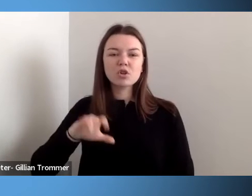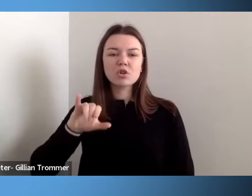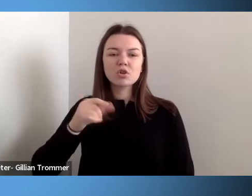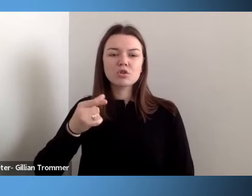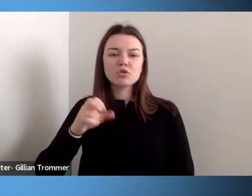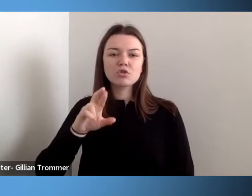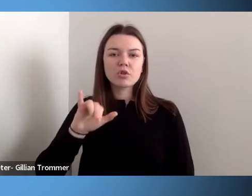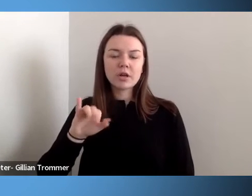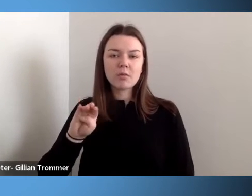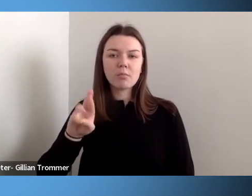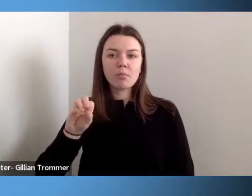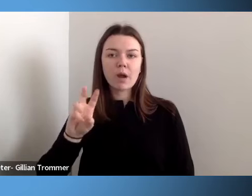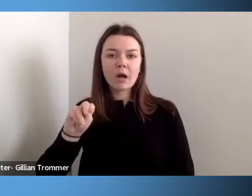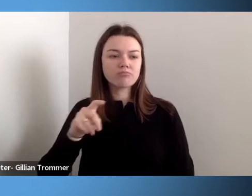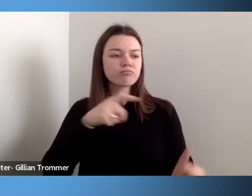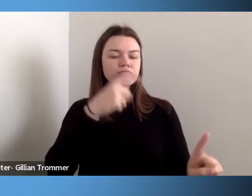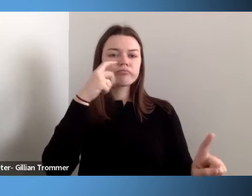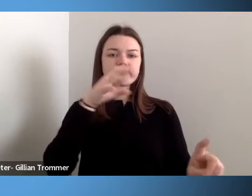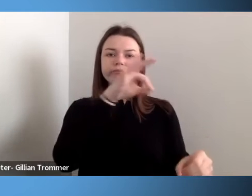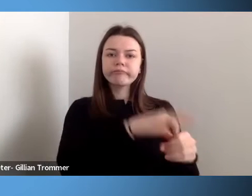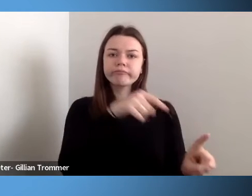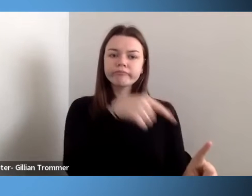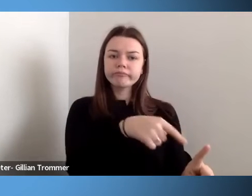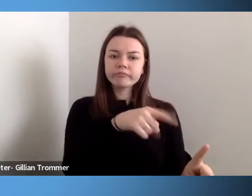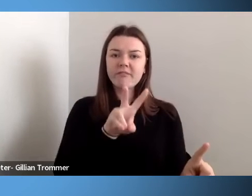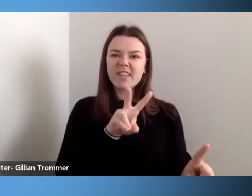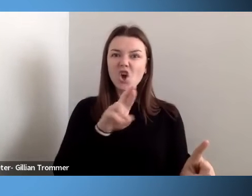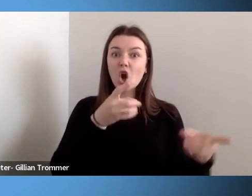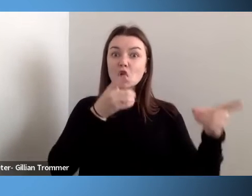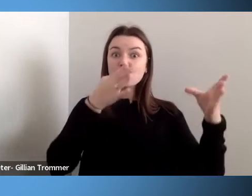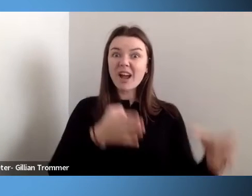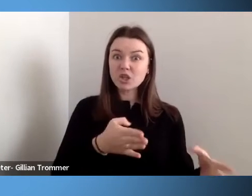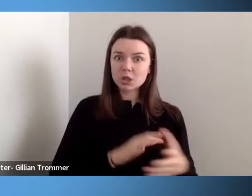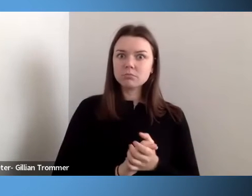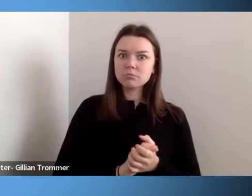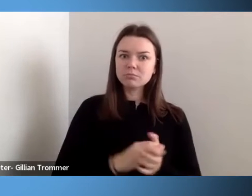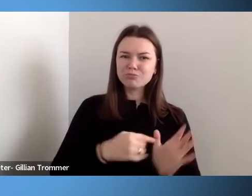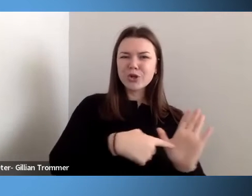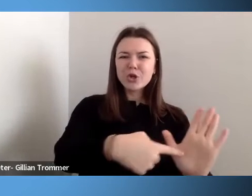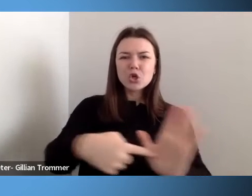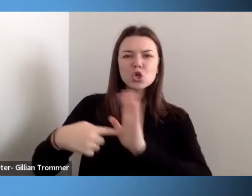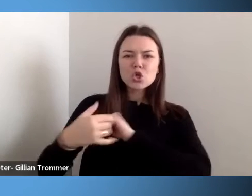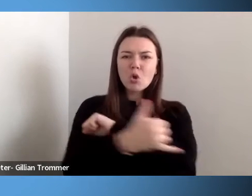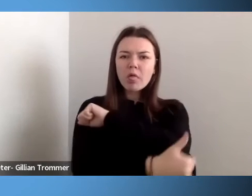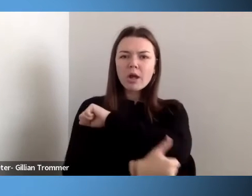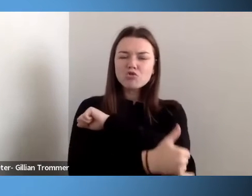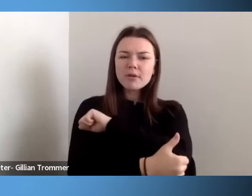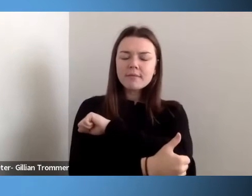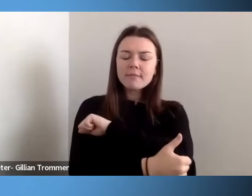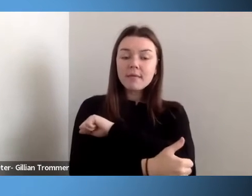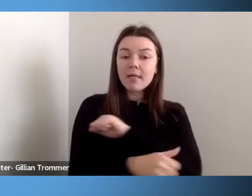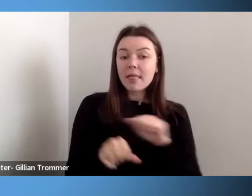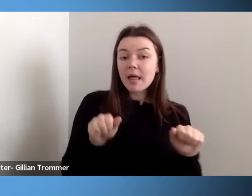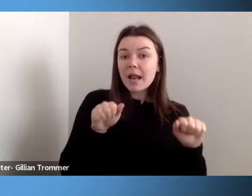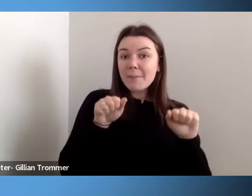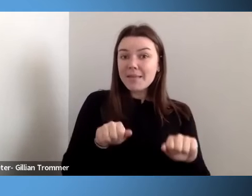to signify to the country that abilities are measured in the heart